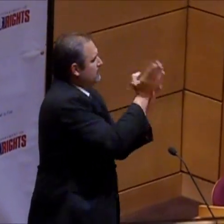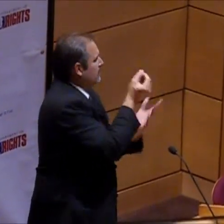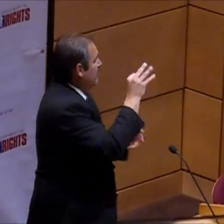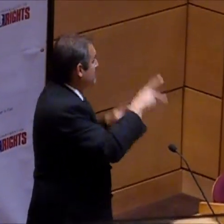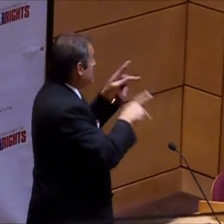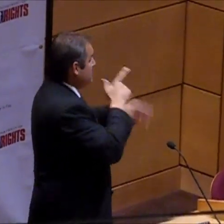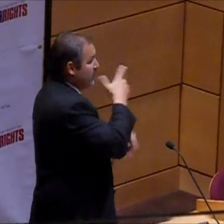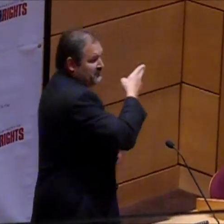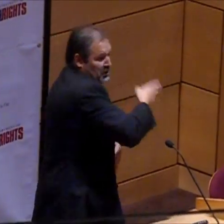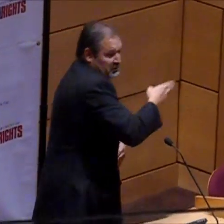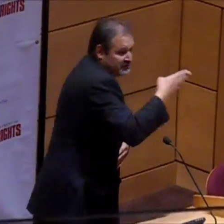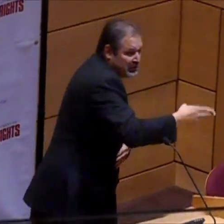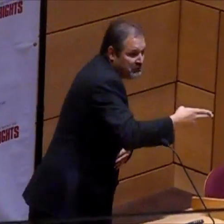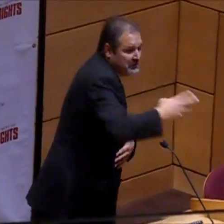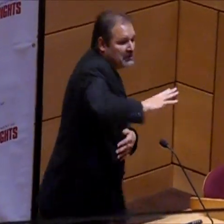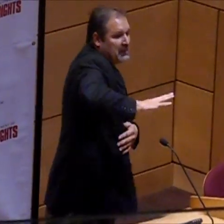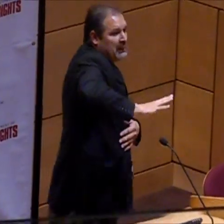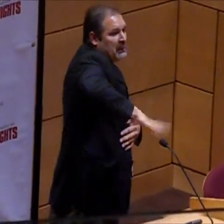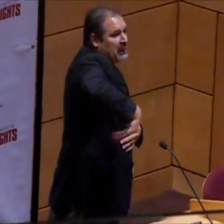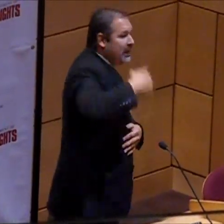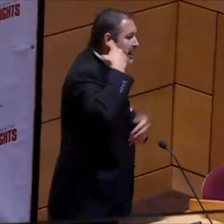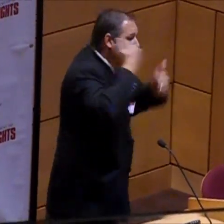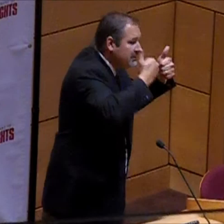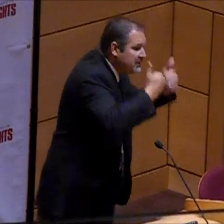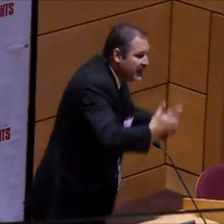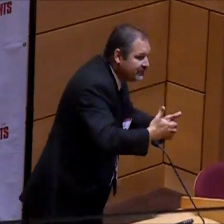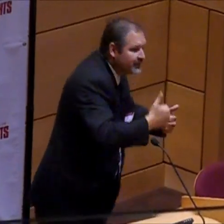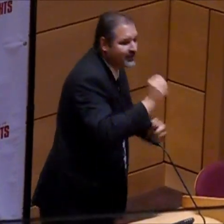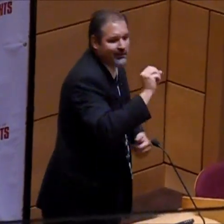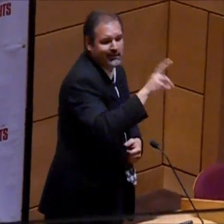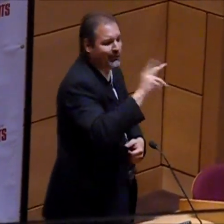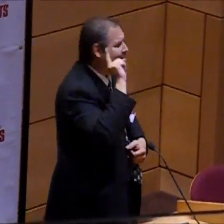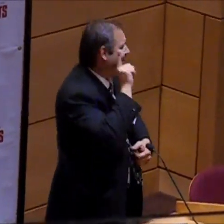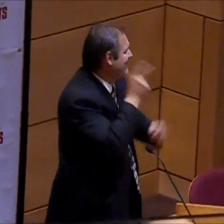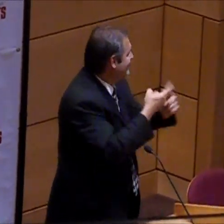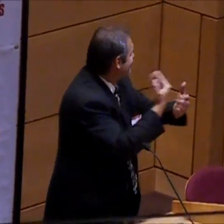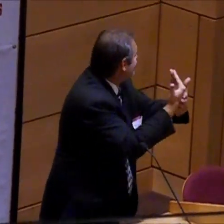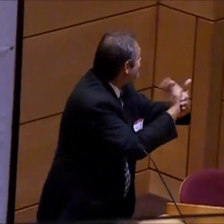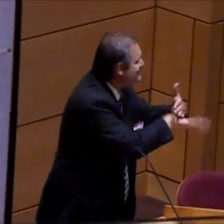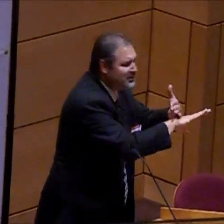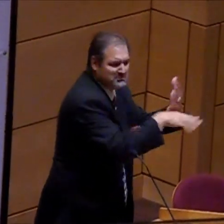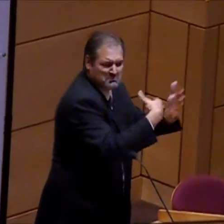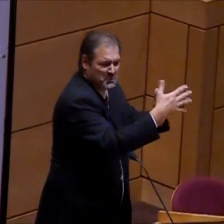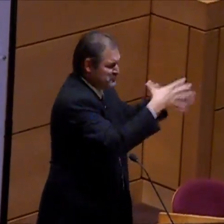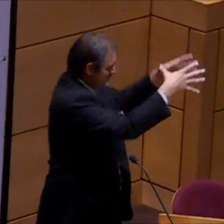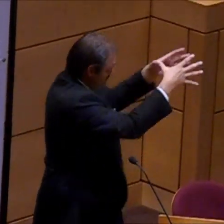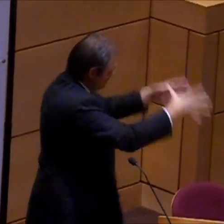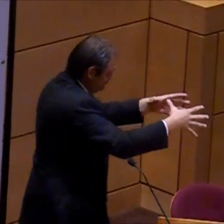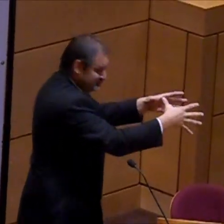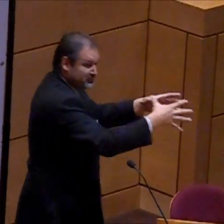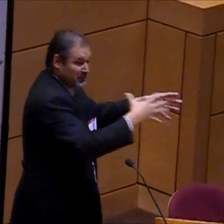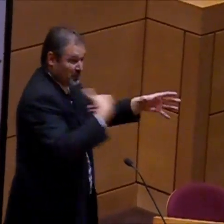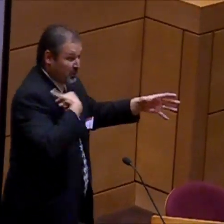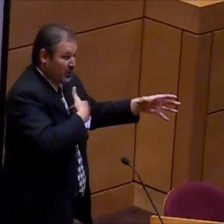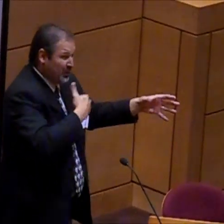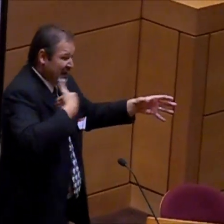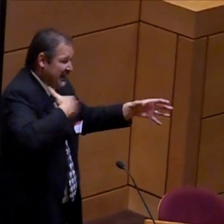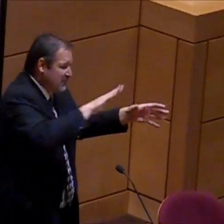that's a wide spectrum. You know, we have people who are hard of hearing, late to deaf, or those who are born deaf.